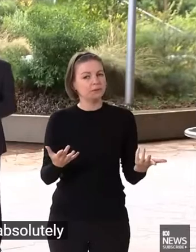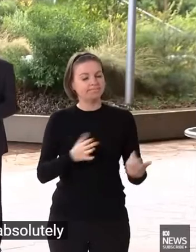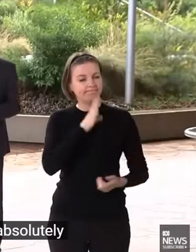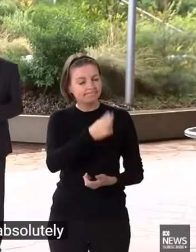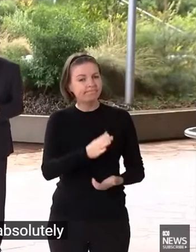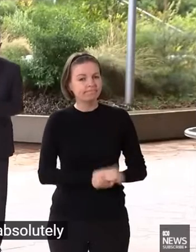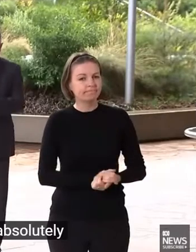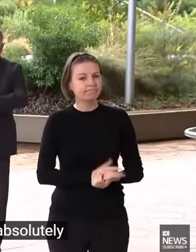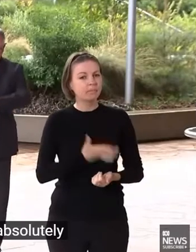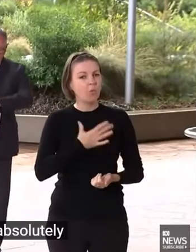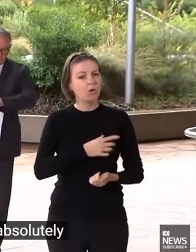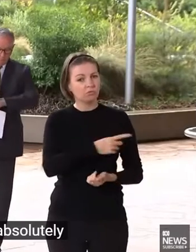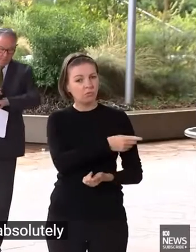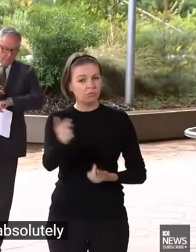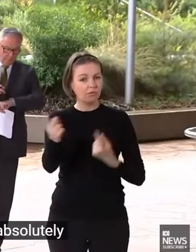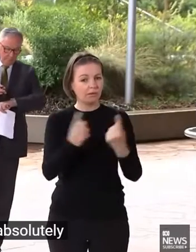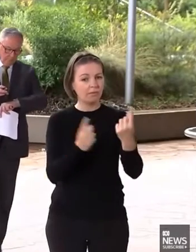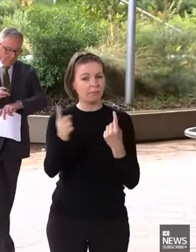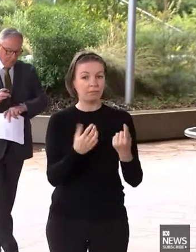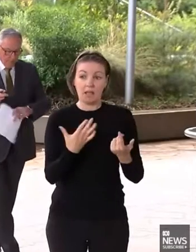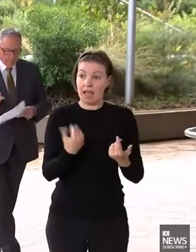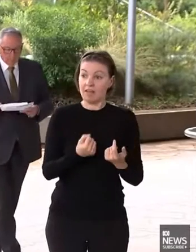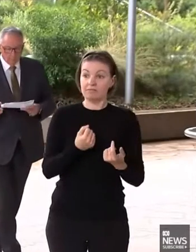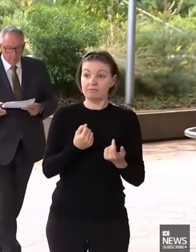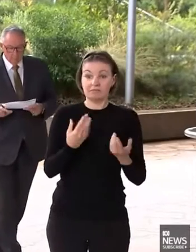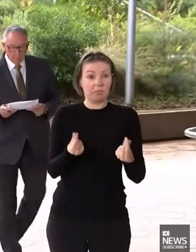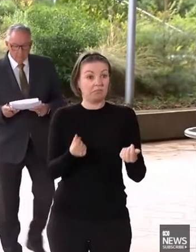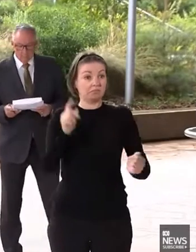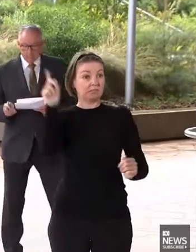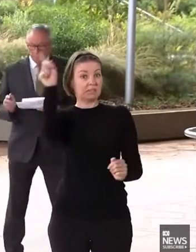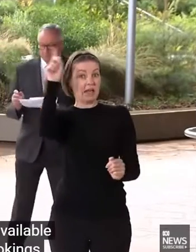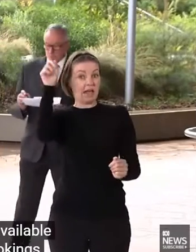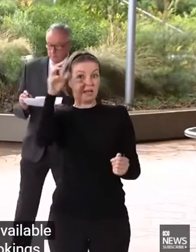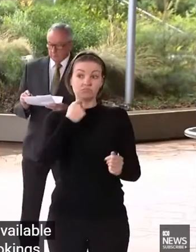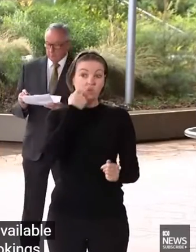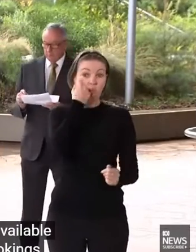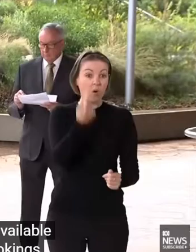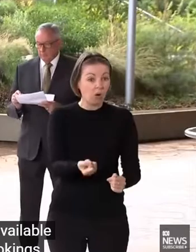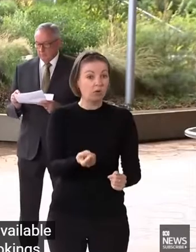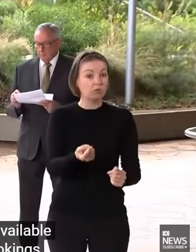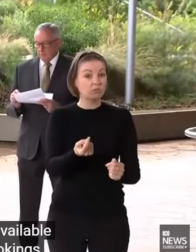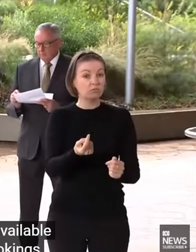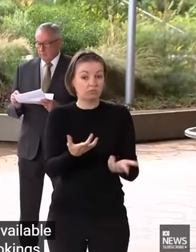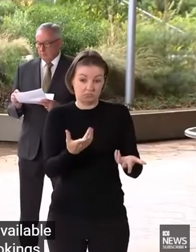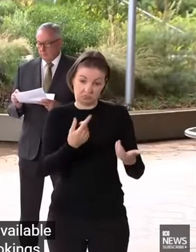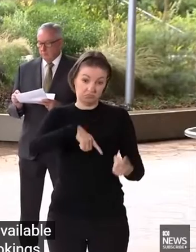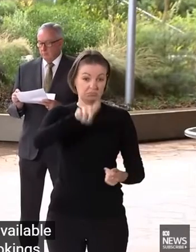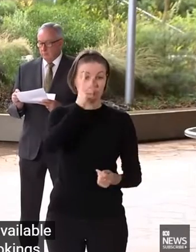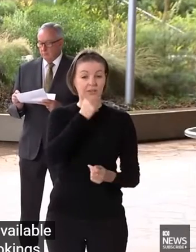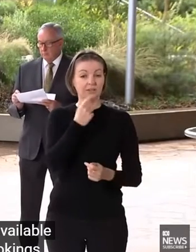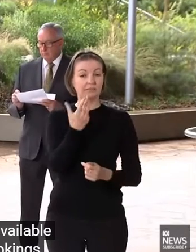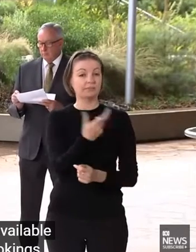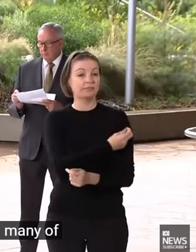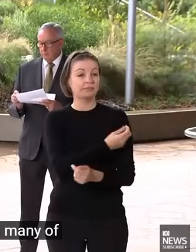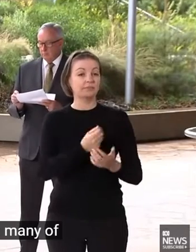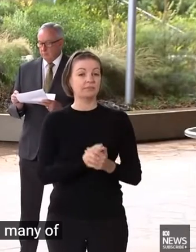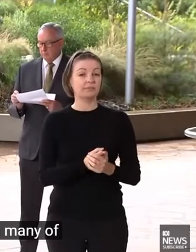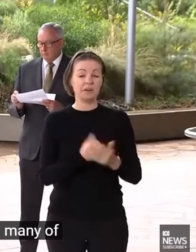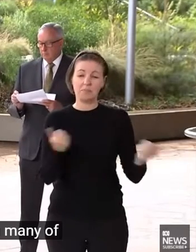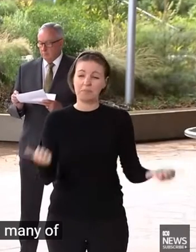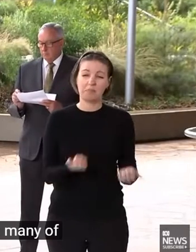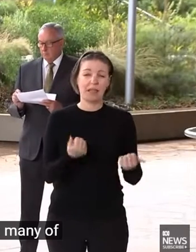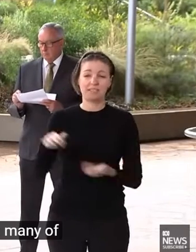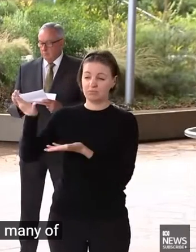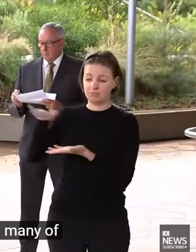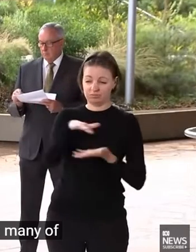There are bookings available today. There are bookings available tomorrow in many of our clinics. We have plenty of supply